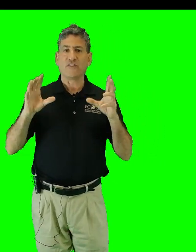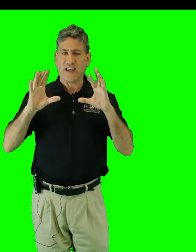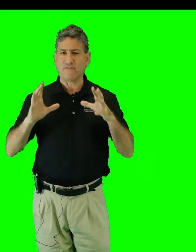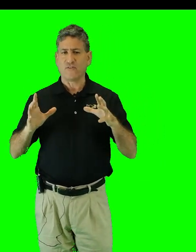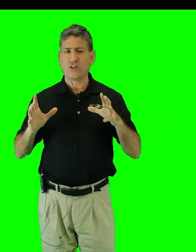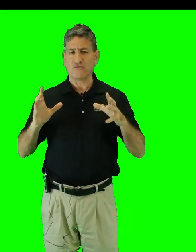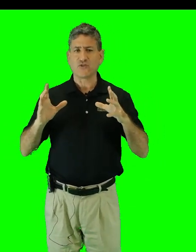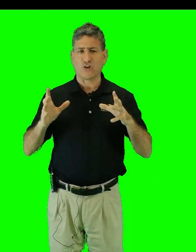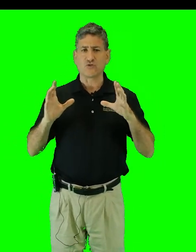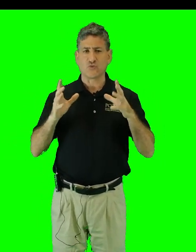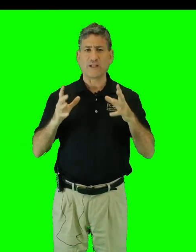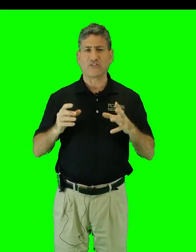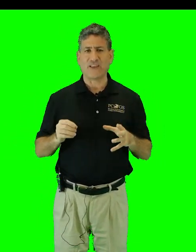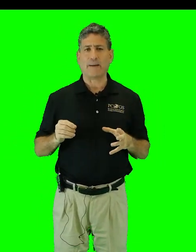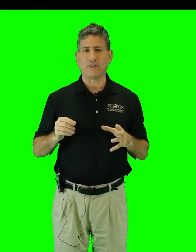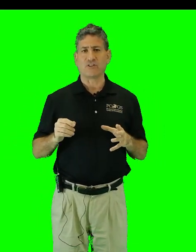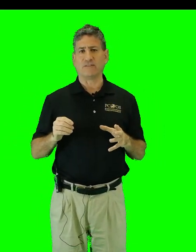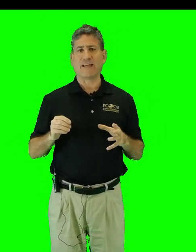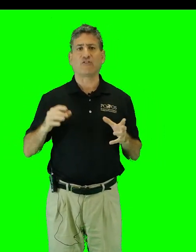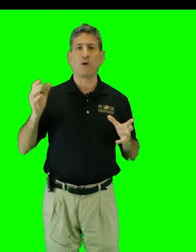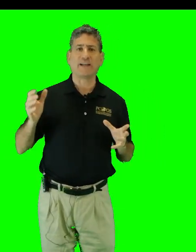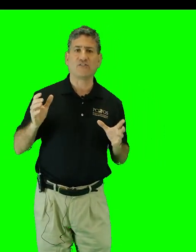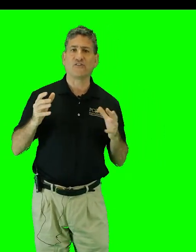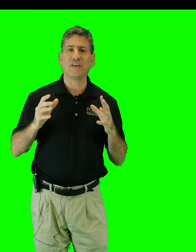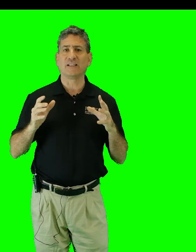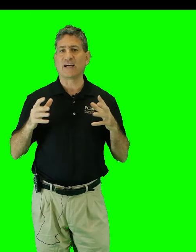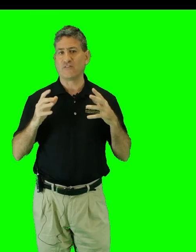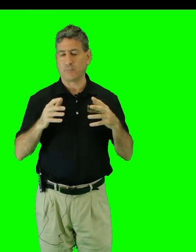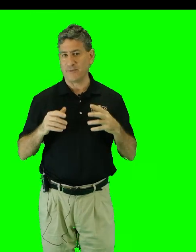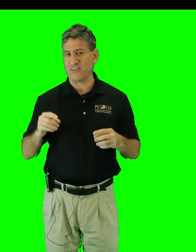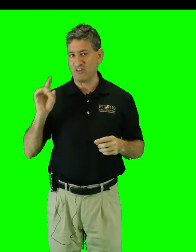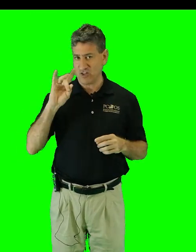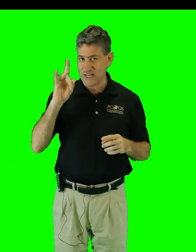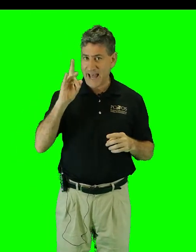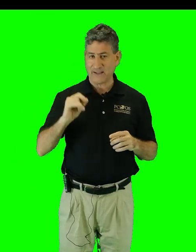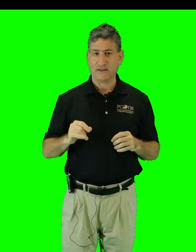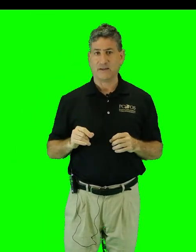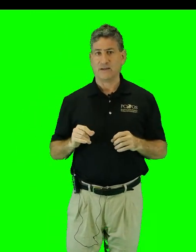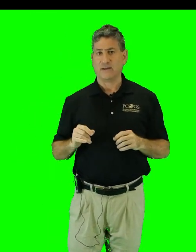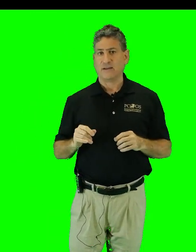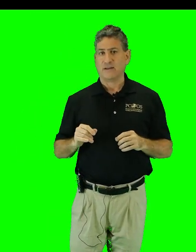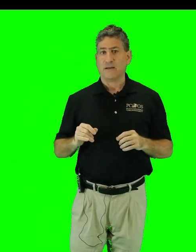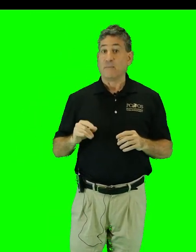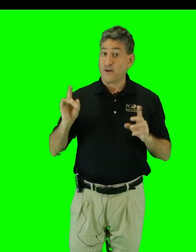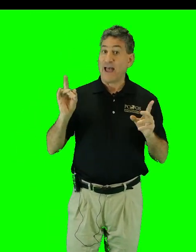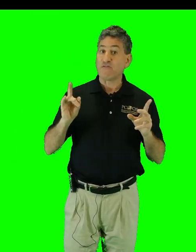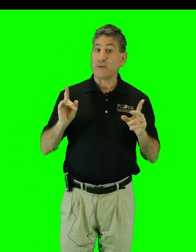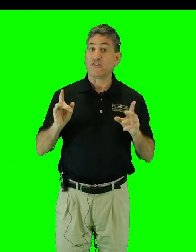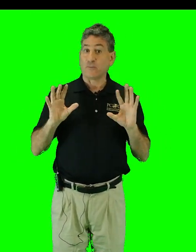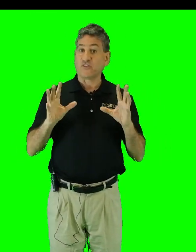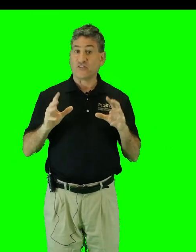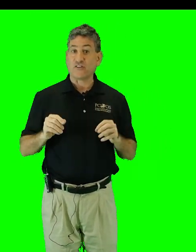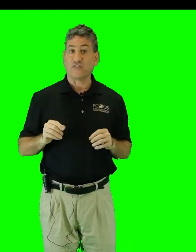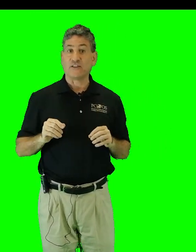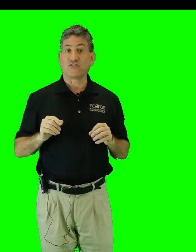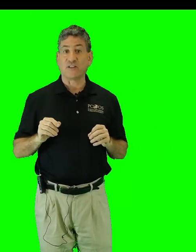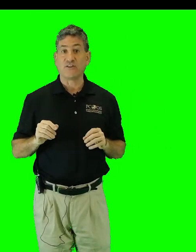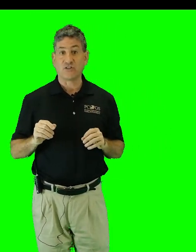the infrastructure is well established and that's why it isn't seeing a lot of implementation yet. But there have been some successful installations